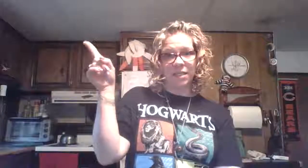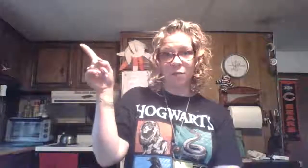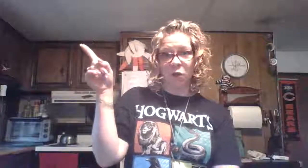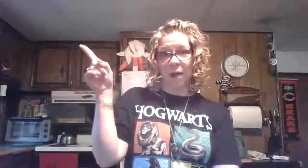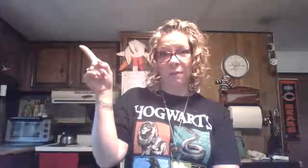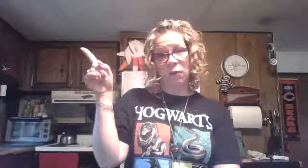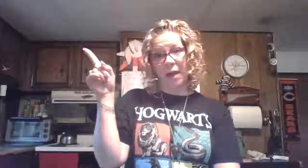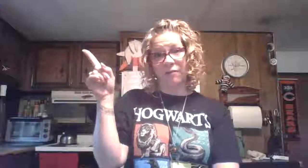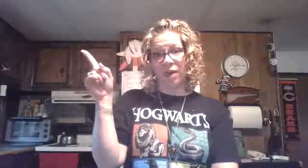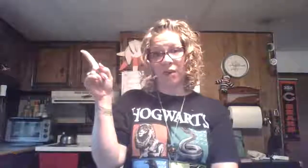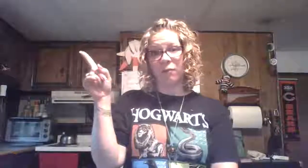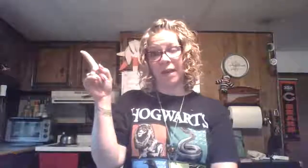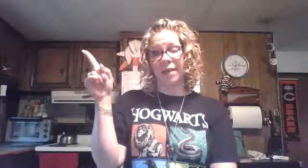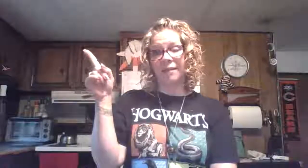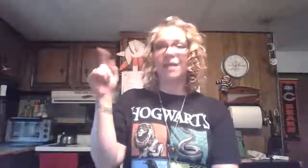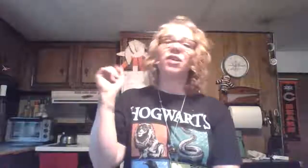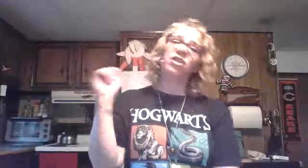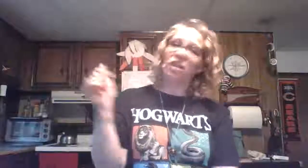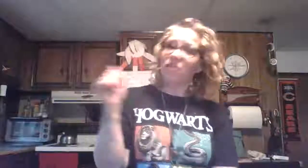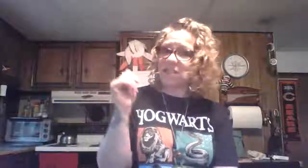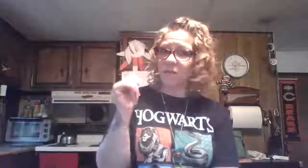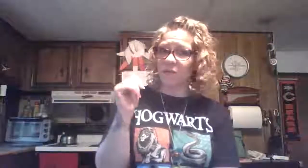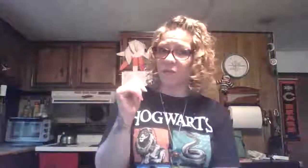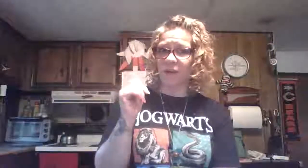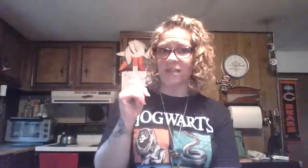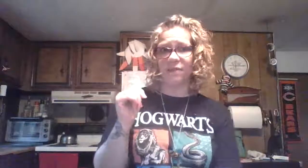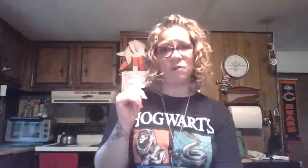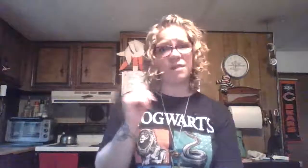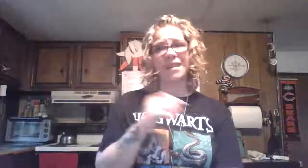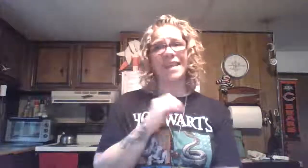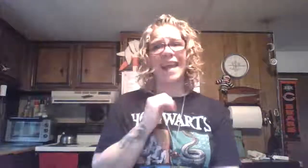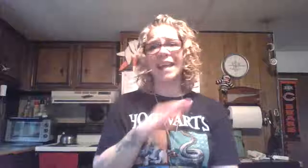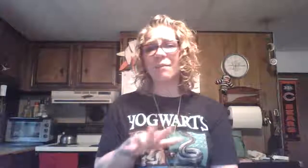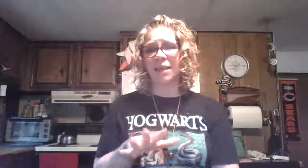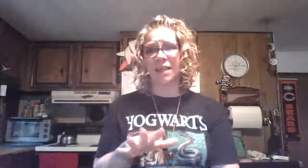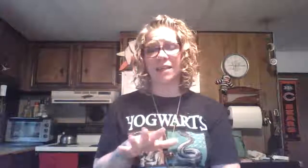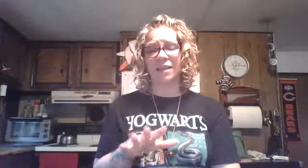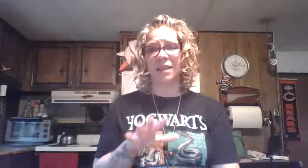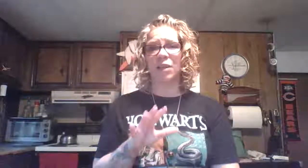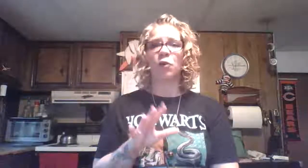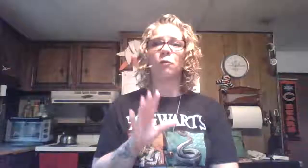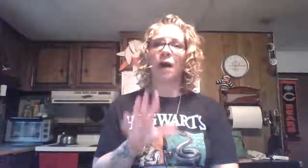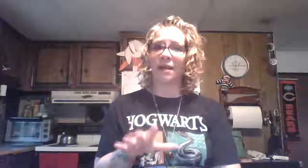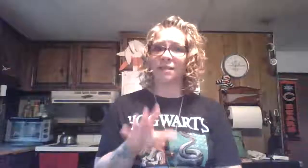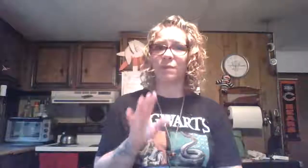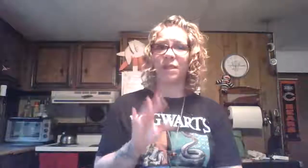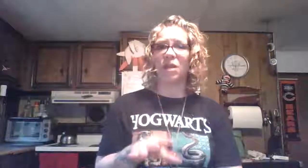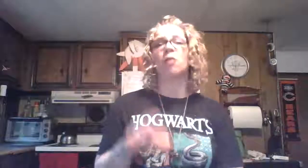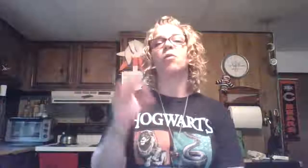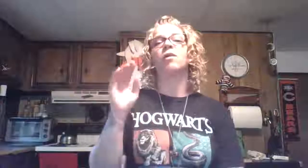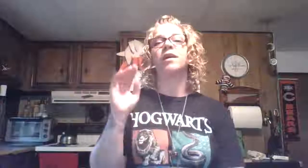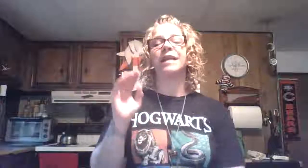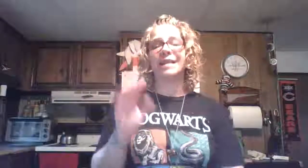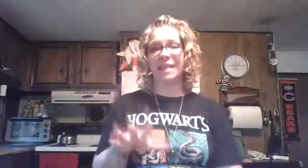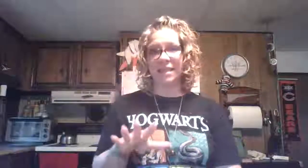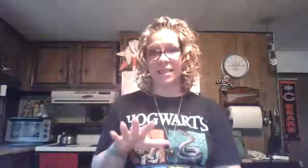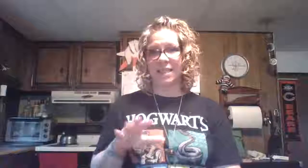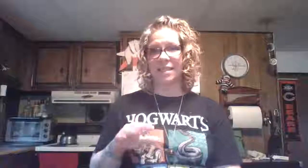subscribe. If you have not already share this with your friends. If you think that anybody that you could possibly know needs this,